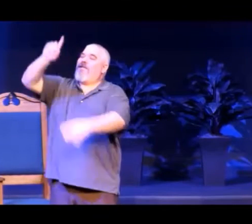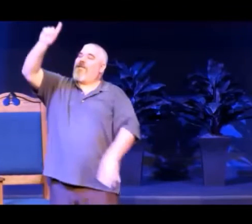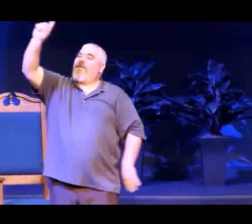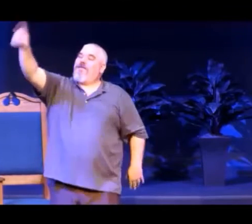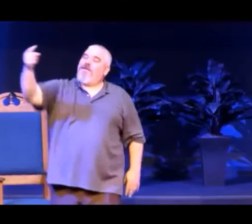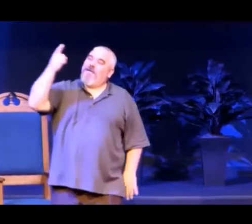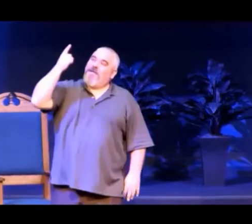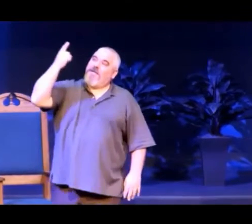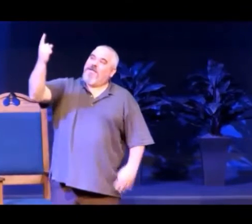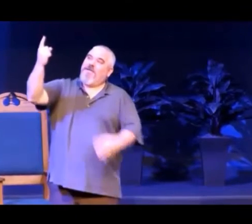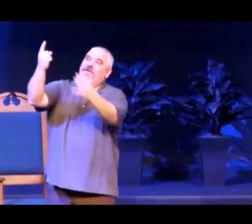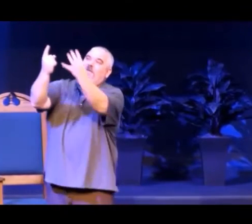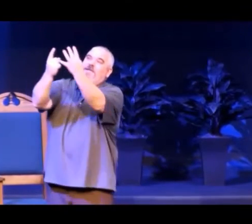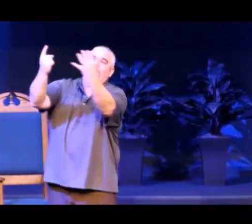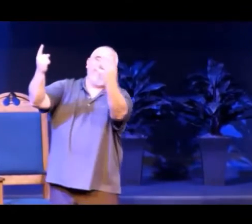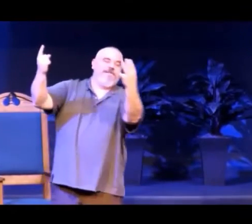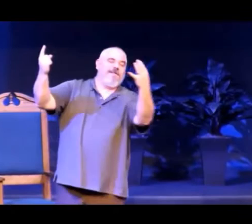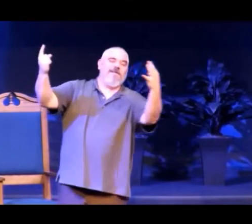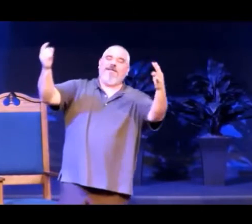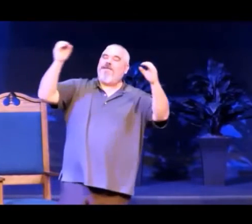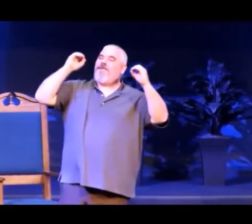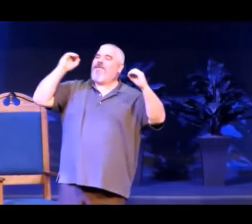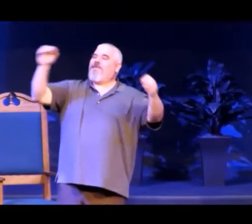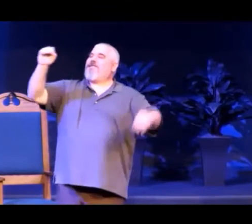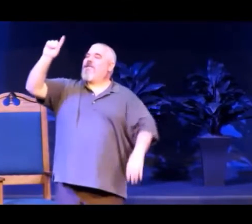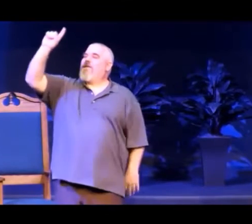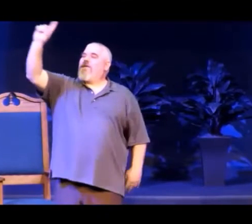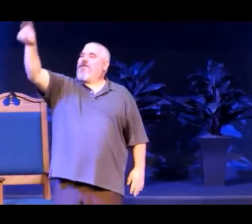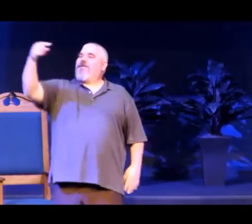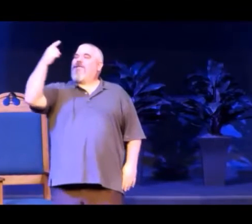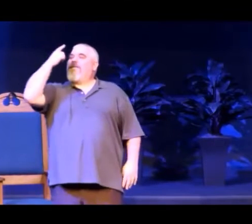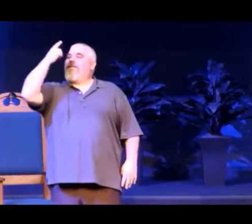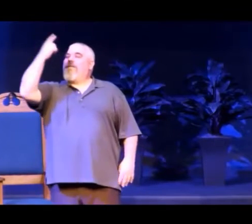Jesus, Jesus